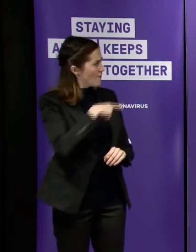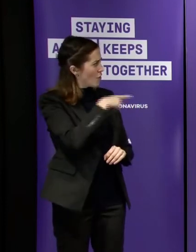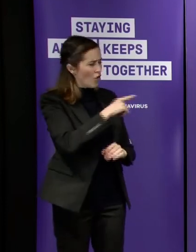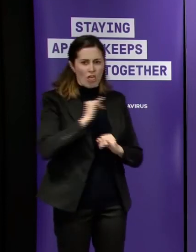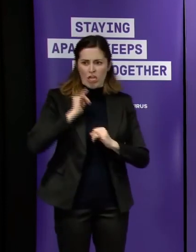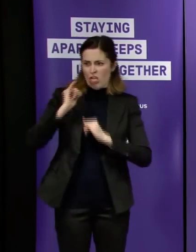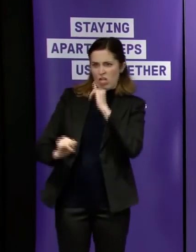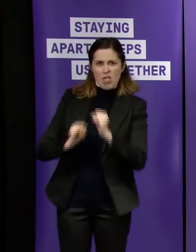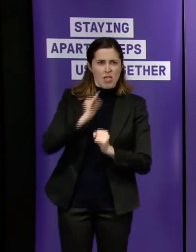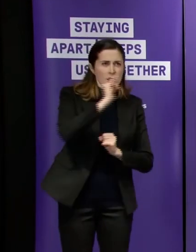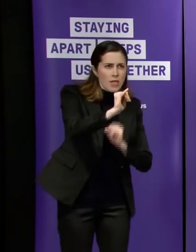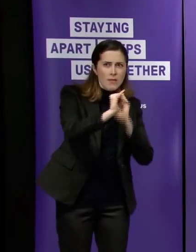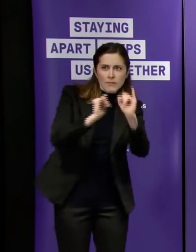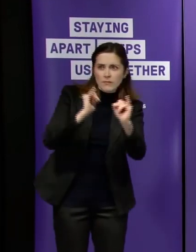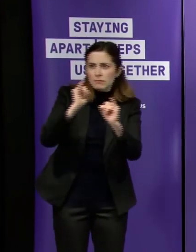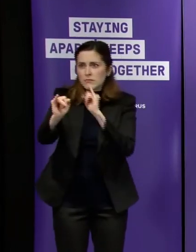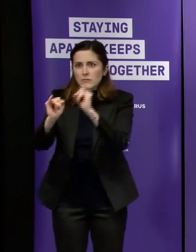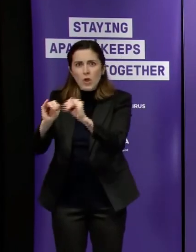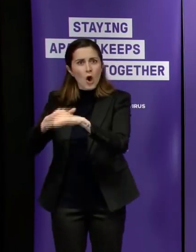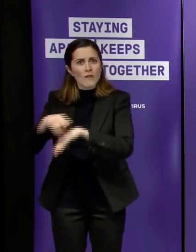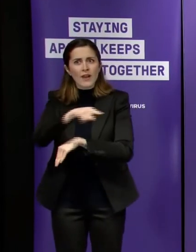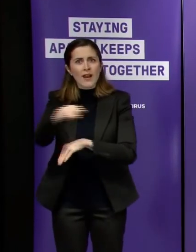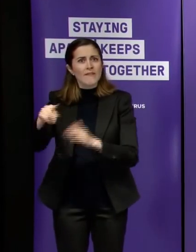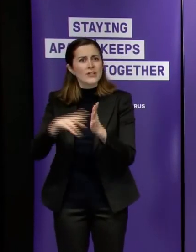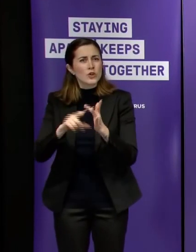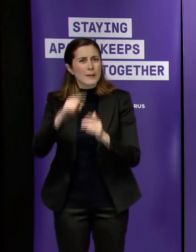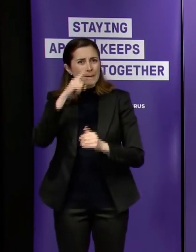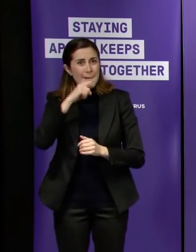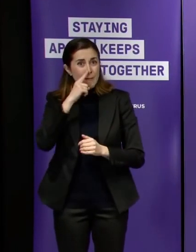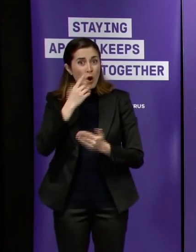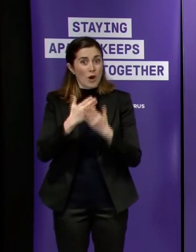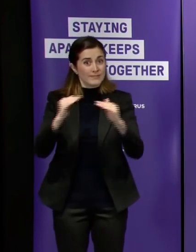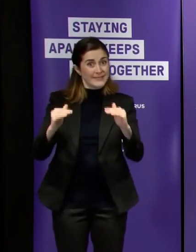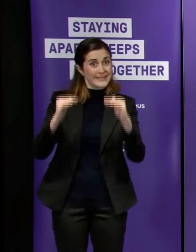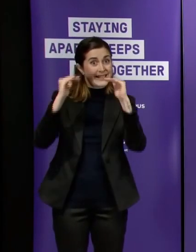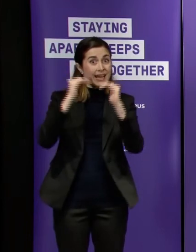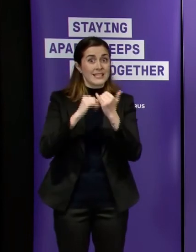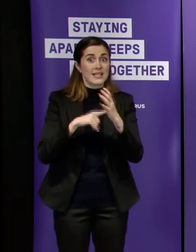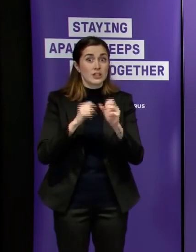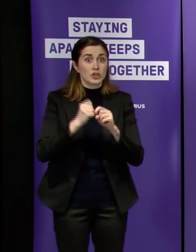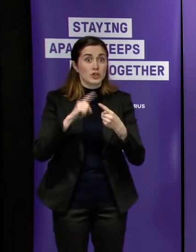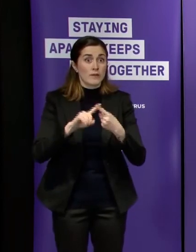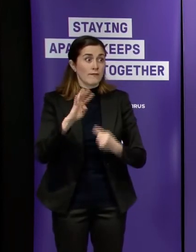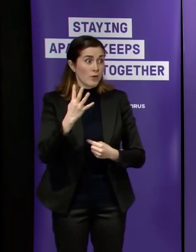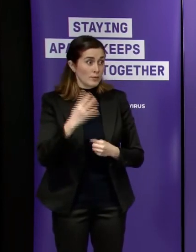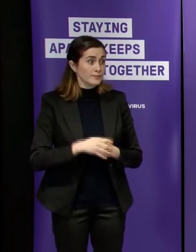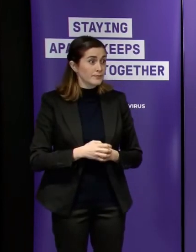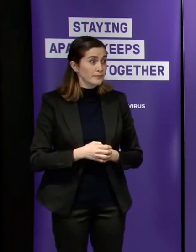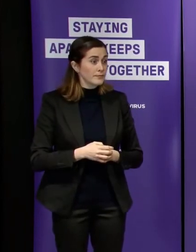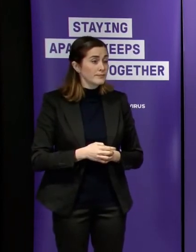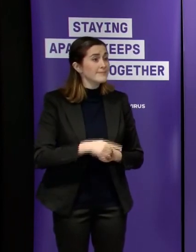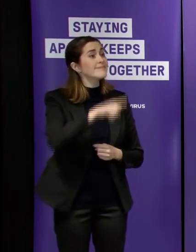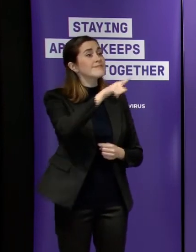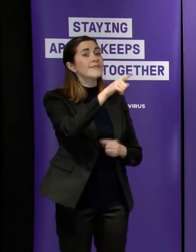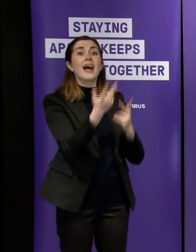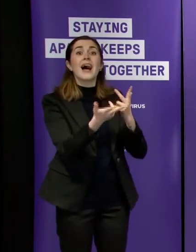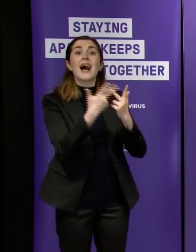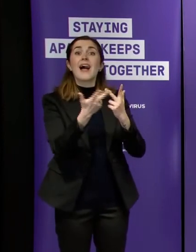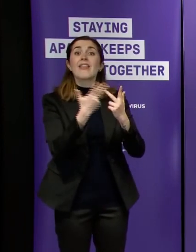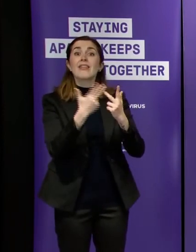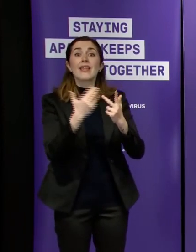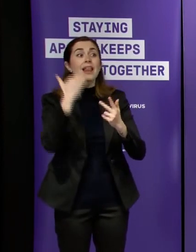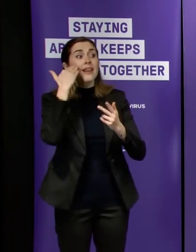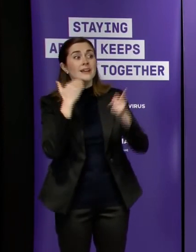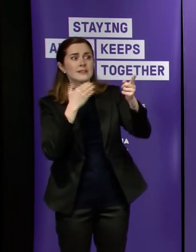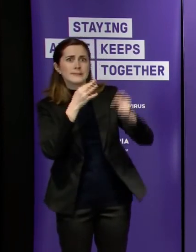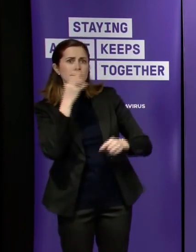were announcing stage four lockdown i i didn't do any such thing and if you say each of us knows someone who has not been following the rules as well as